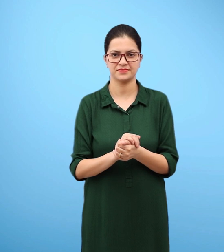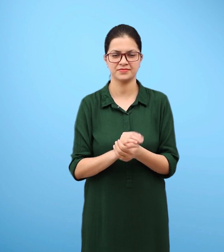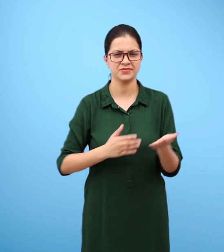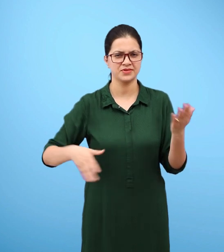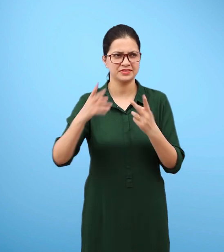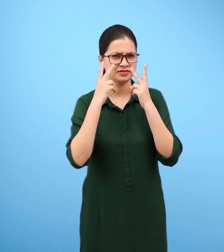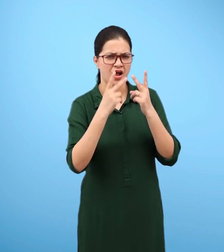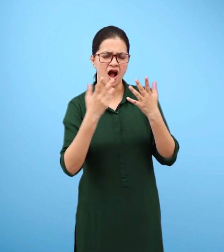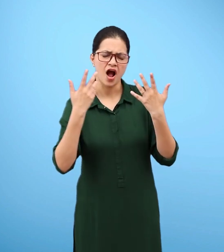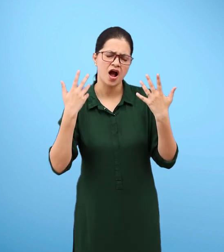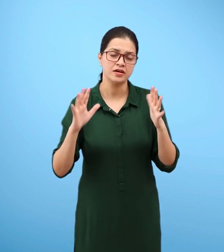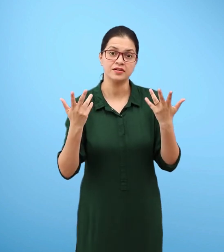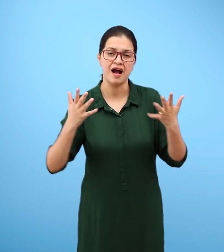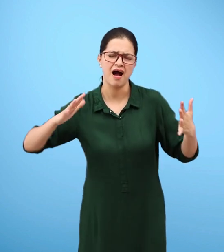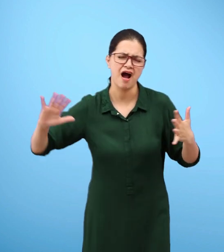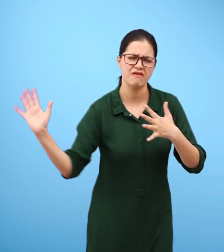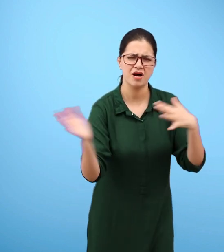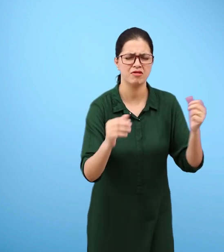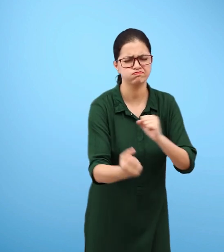Winnowing is more effective in moving air.